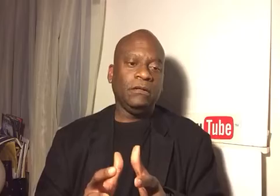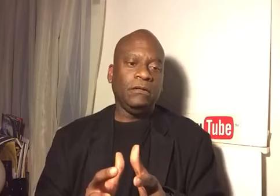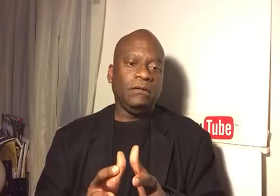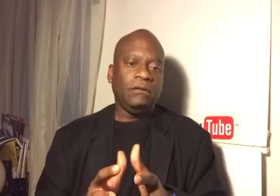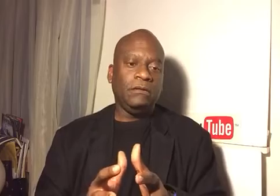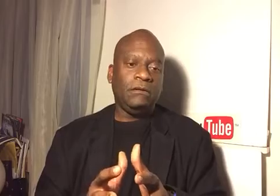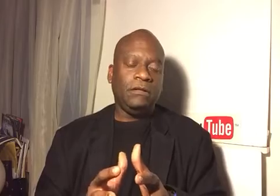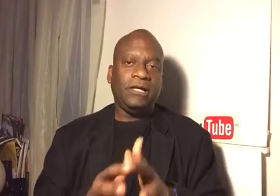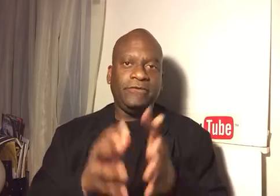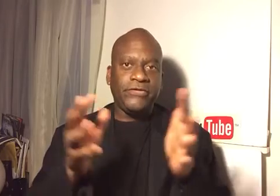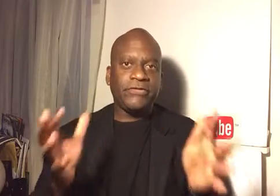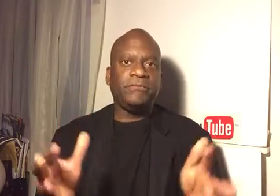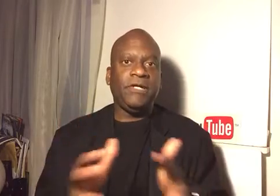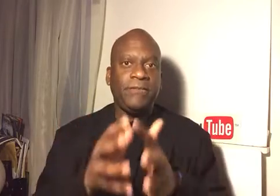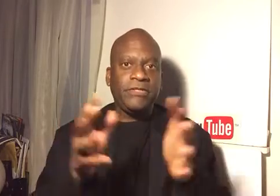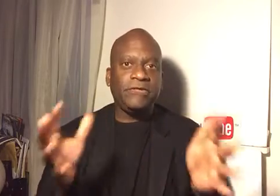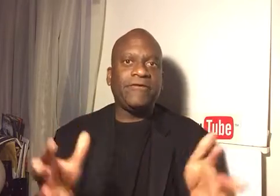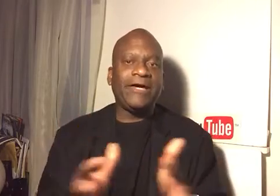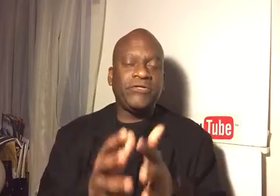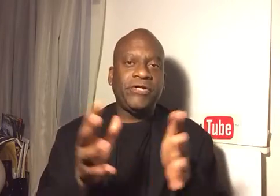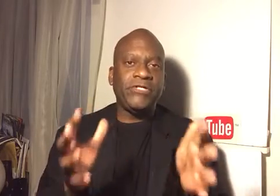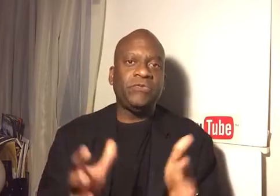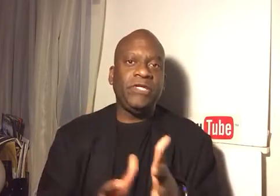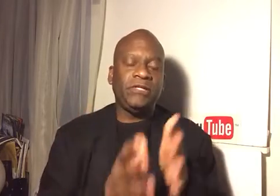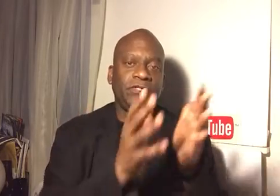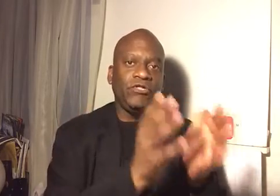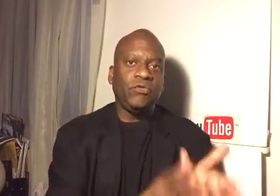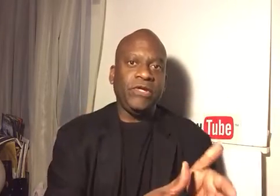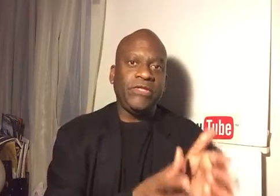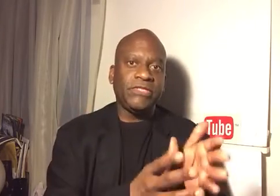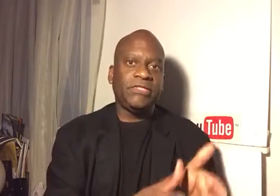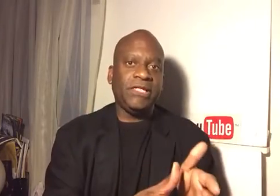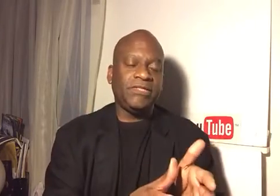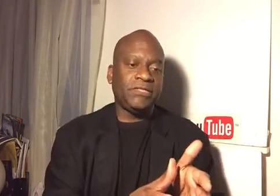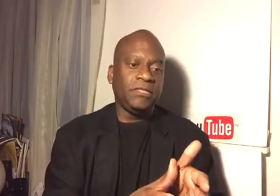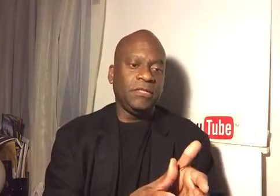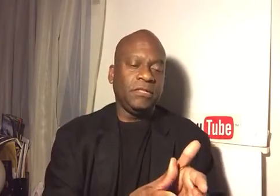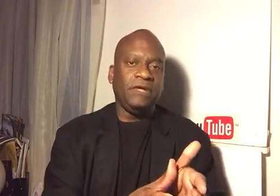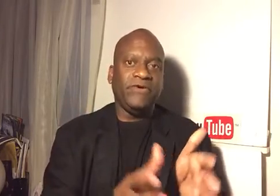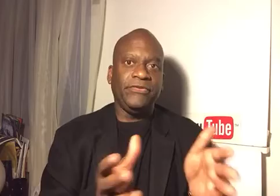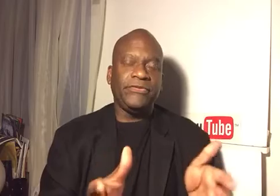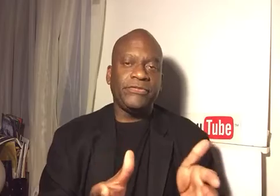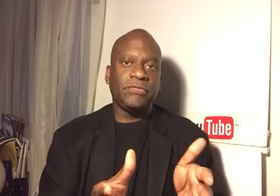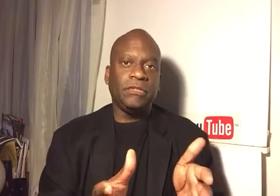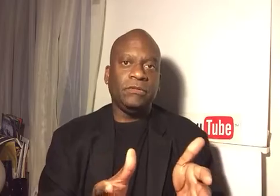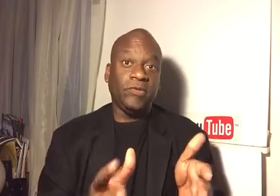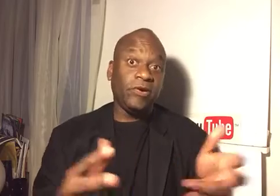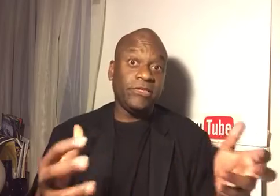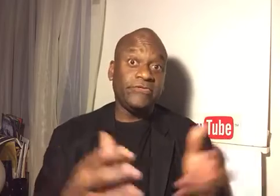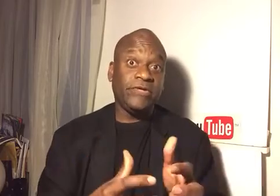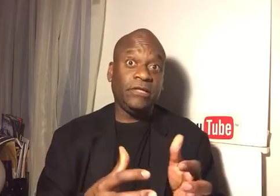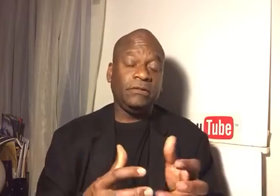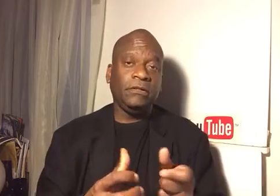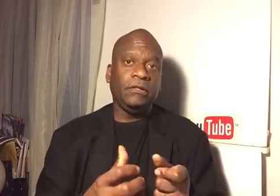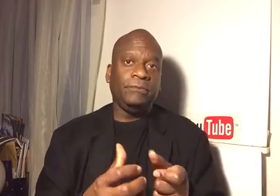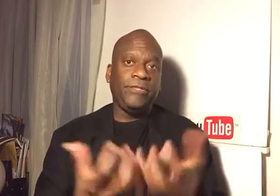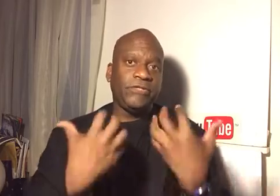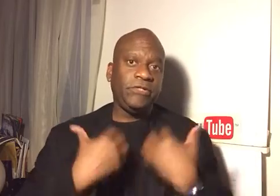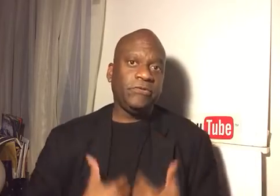a lot of us are becoming self-actualized so we can enjoy the success of others, regardless of color, be secure